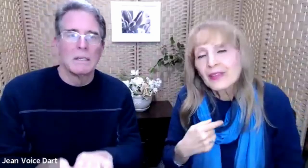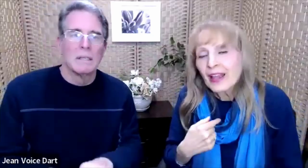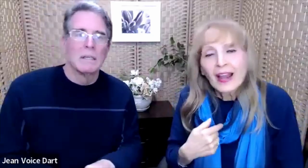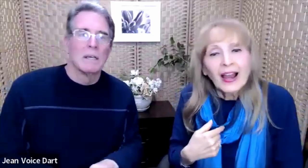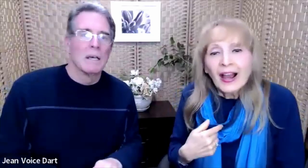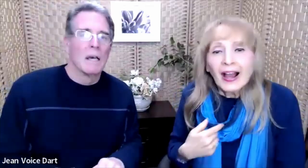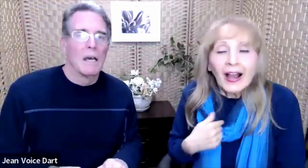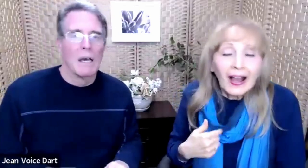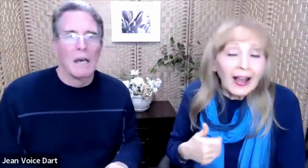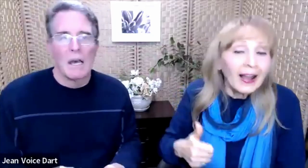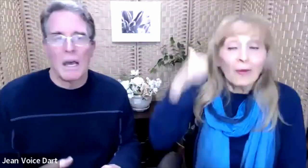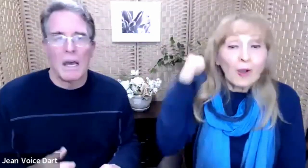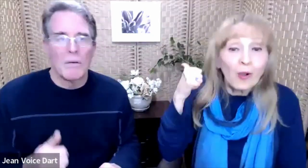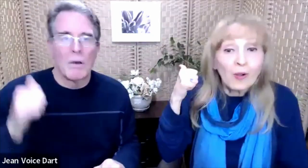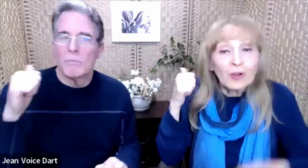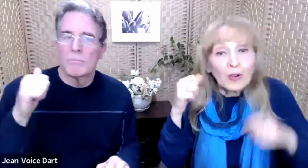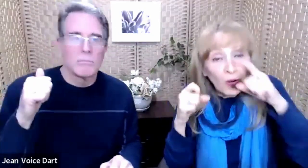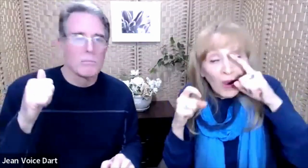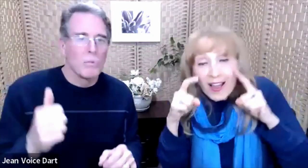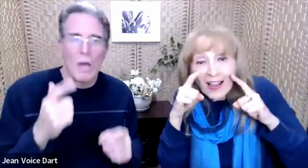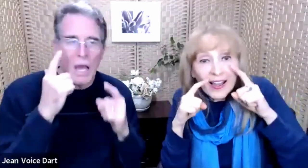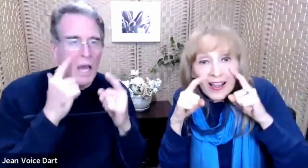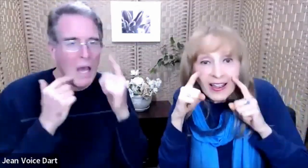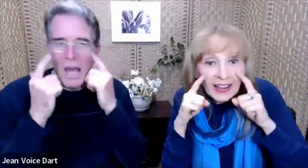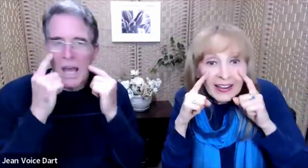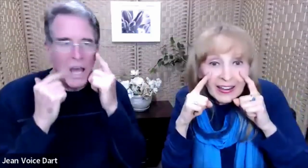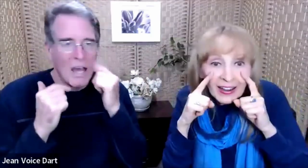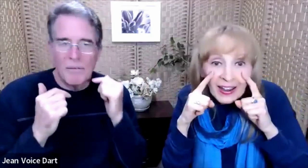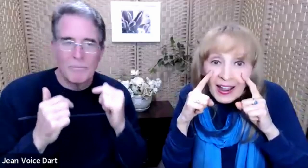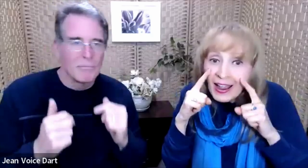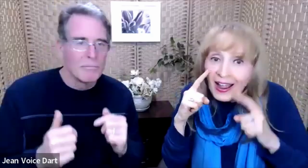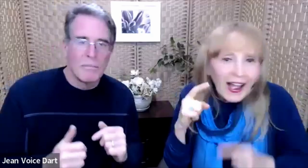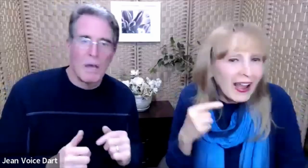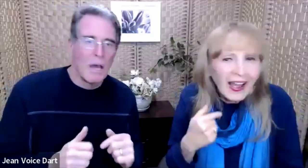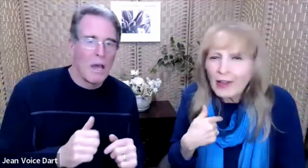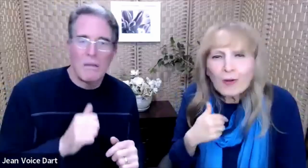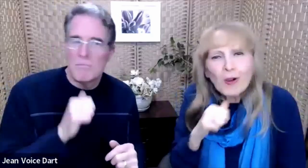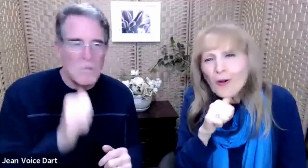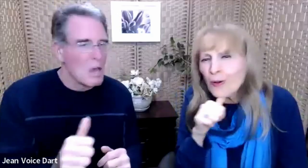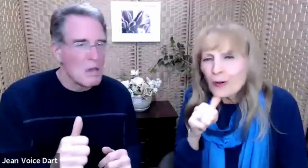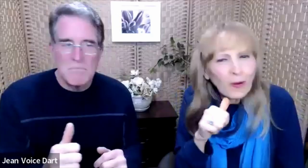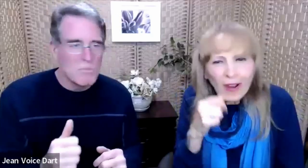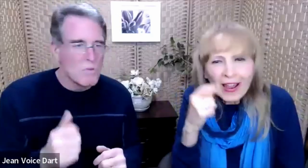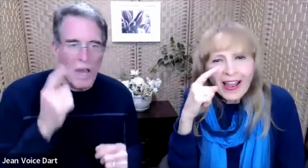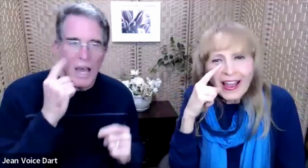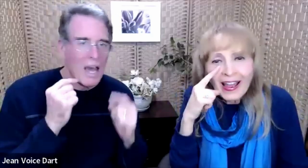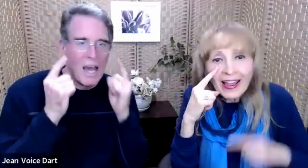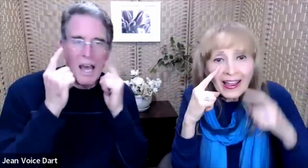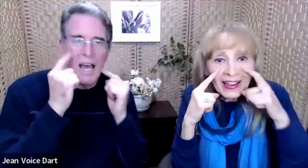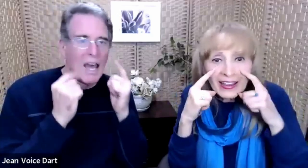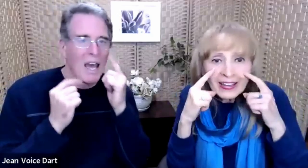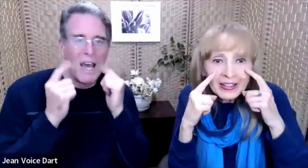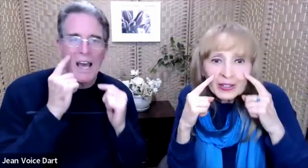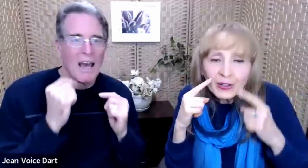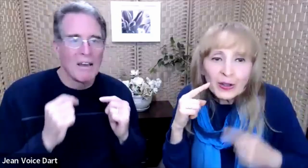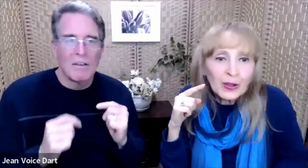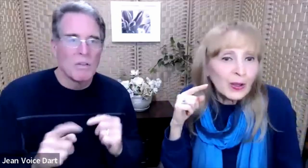I won't cry. I won't cry. No,